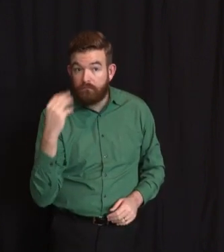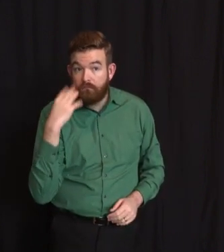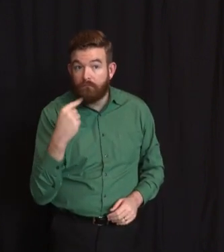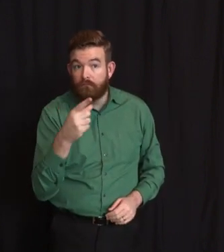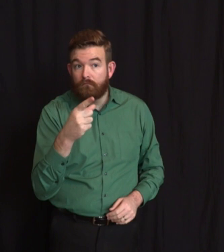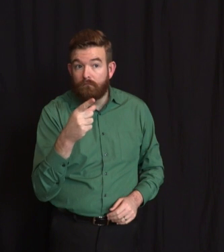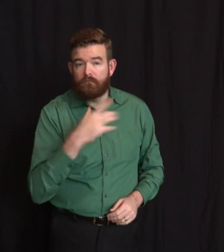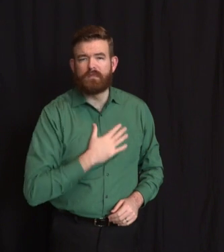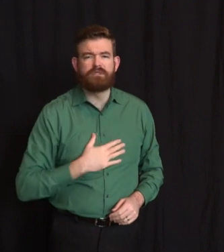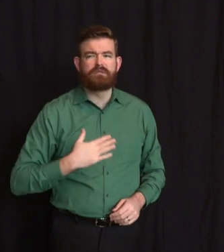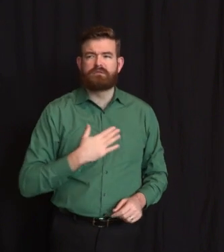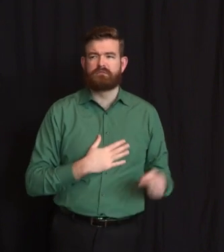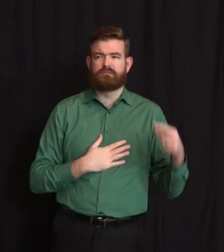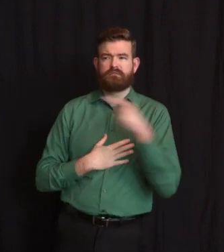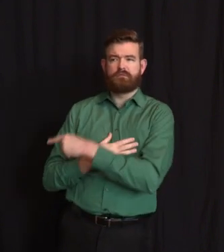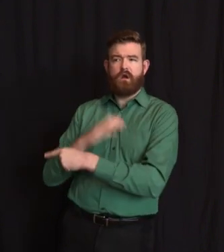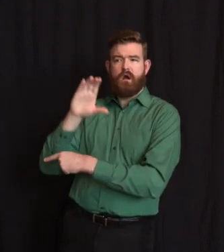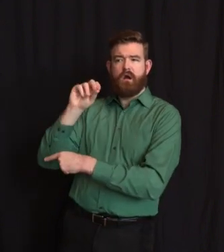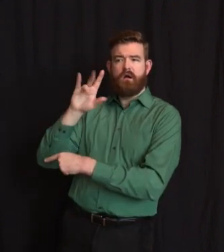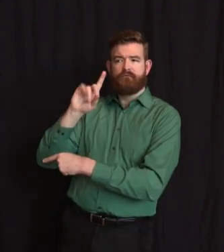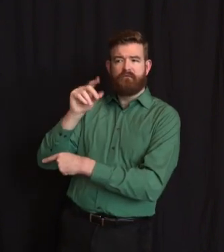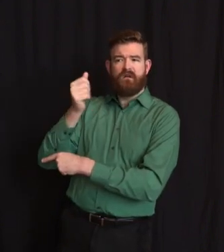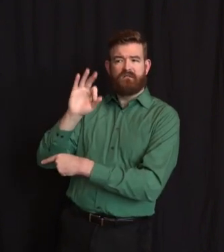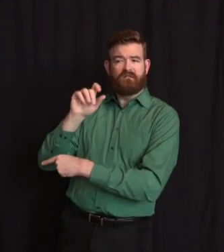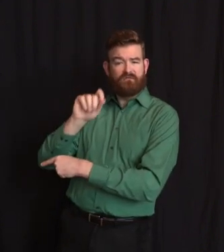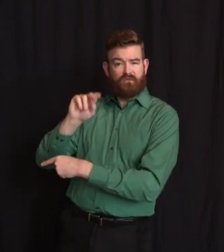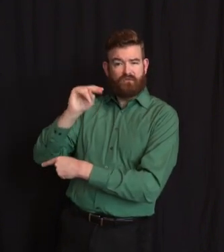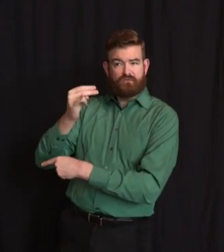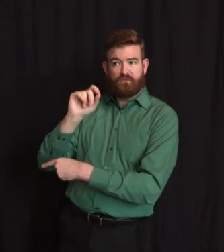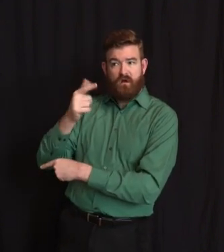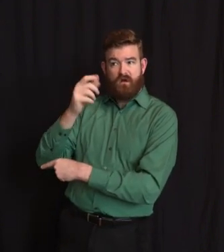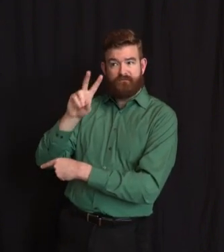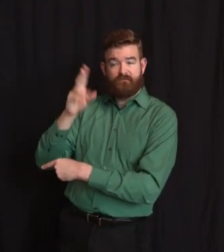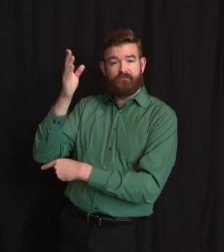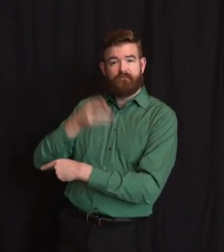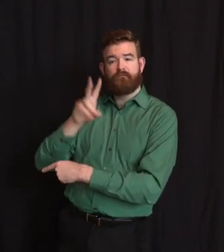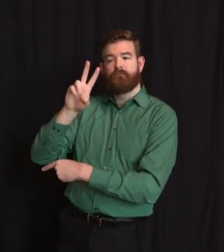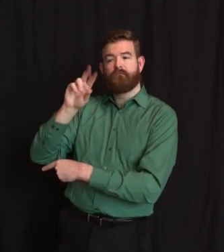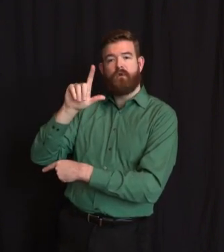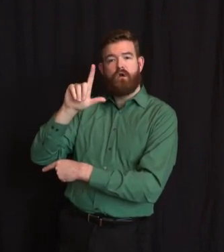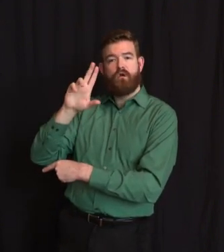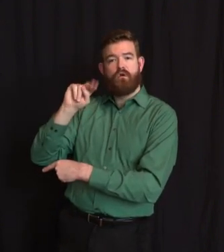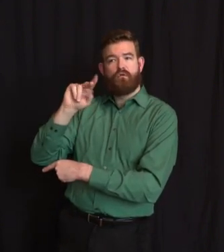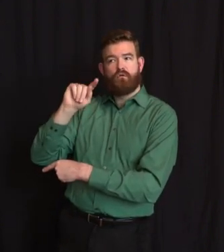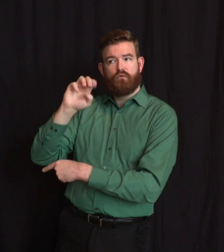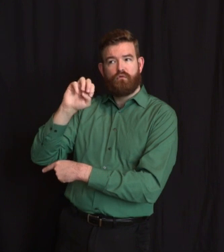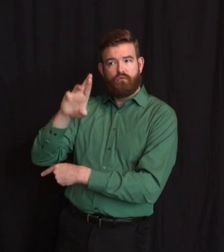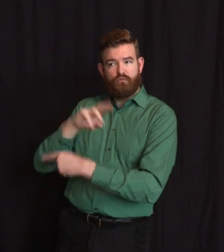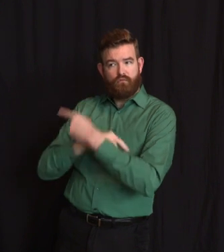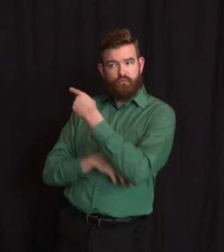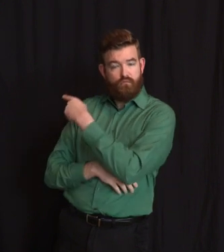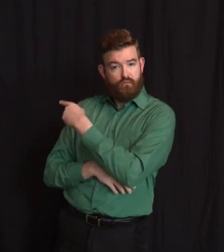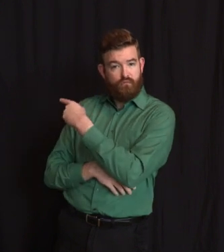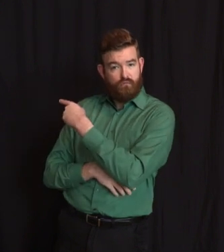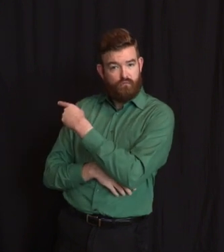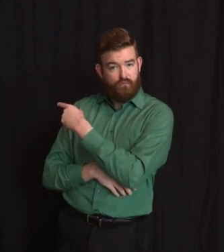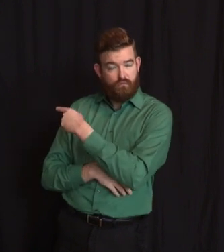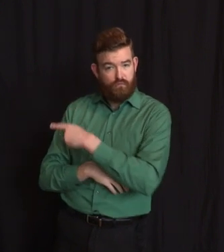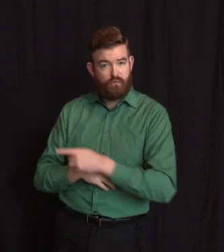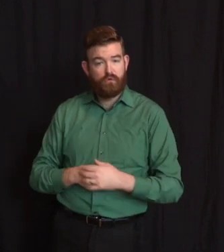team will work to match you with a location in need that could use you. Already more than 22,000 of you have raised your hands and